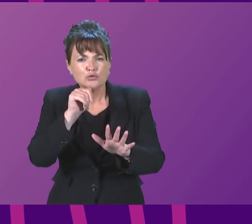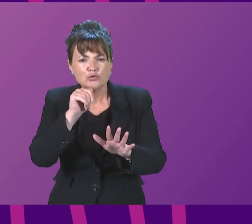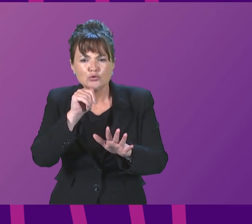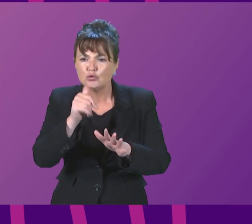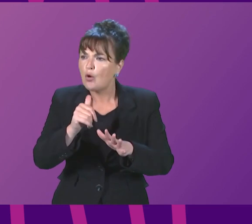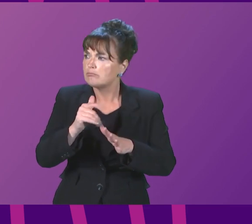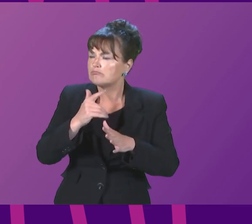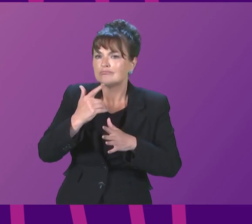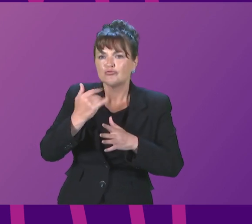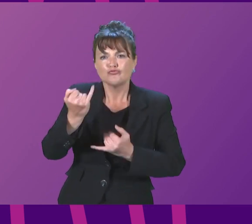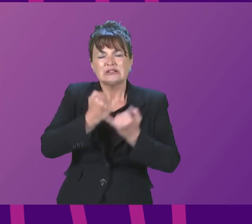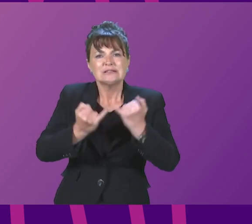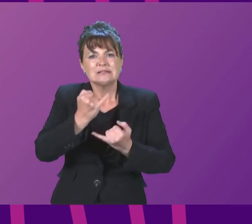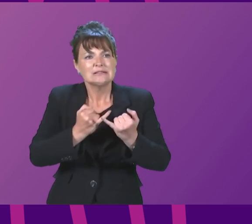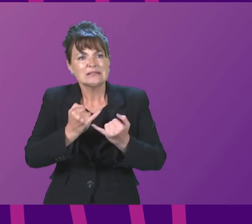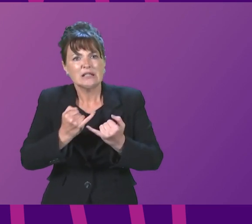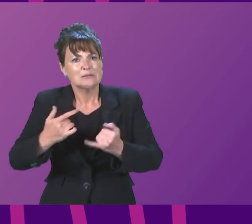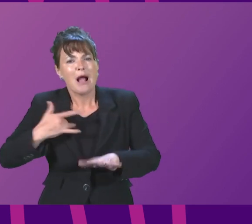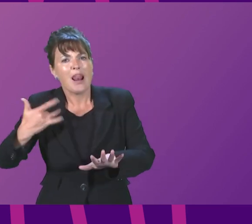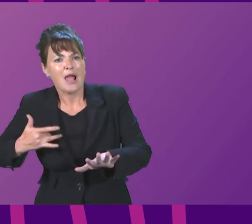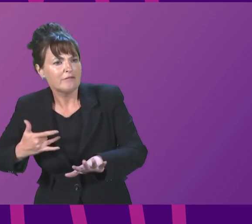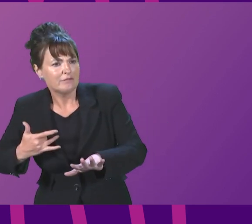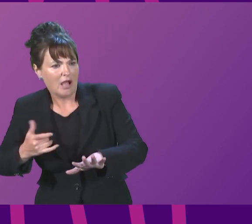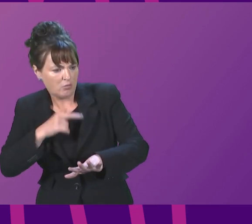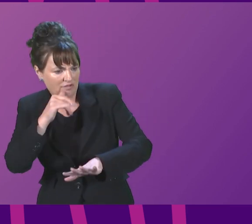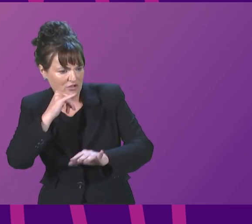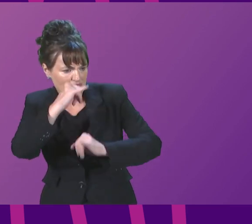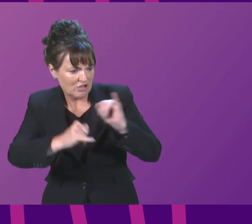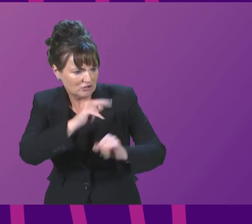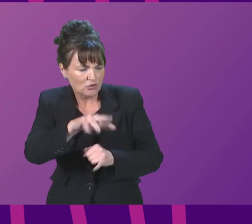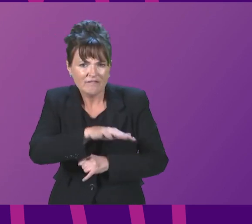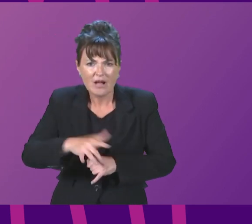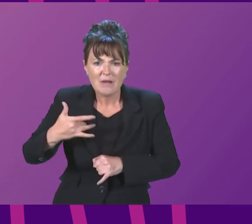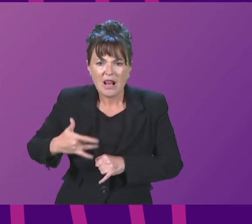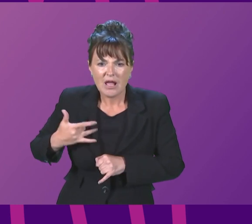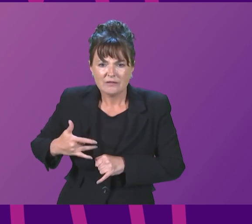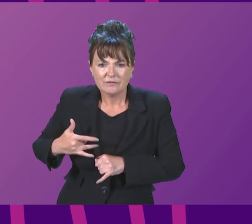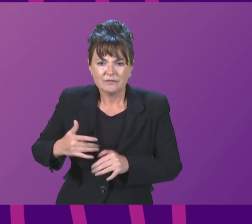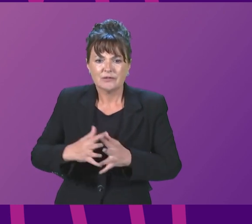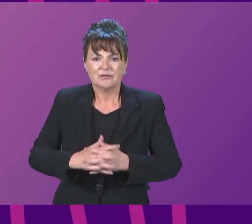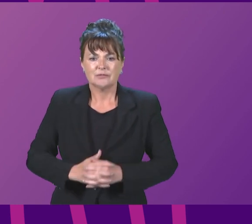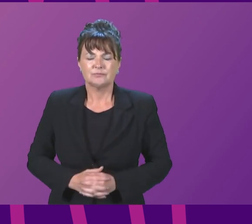family life just as I would never seek to do so when it comes to hers I